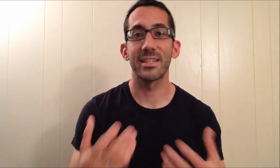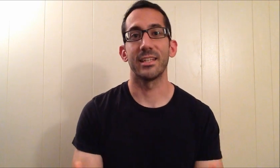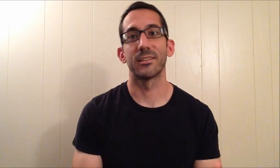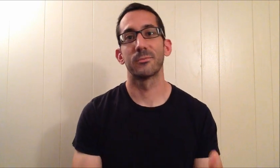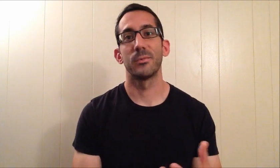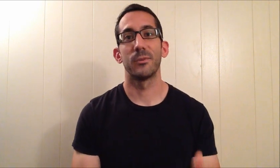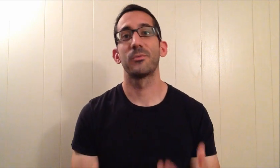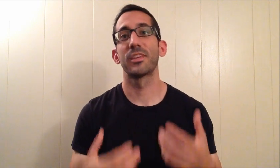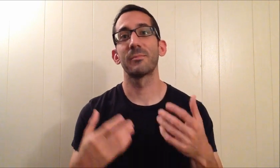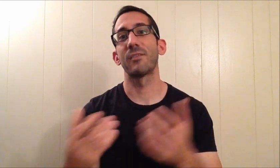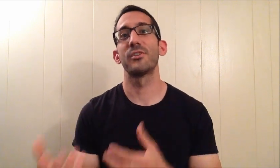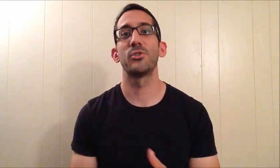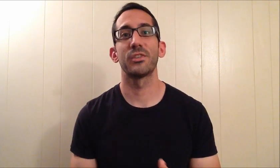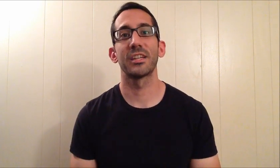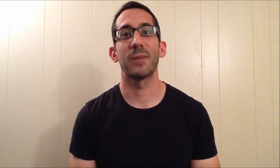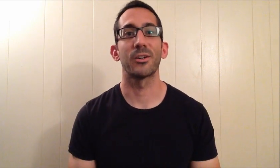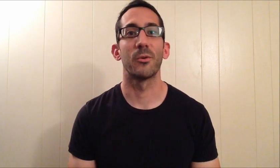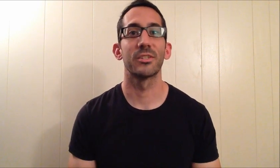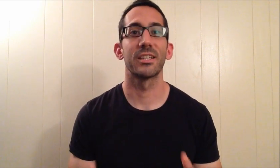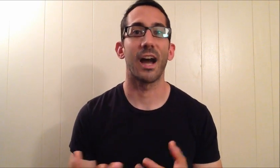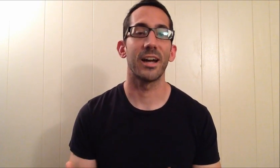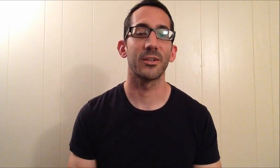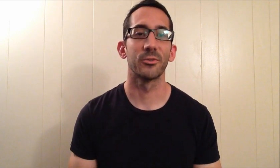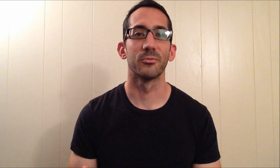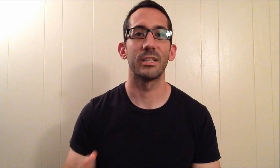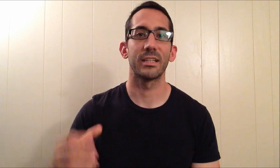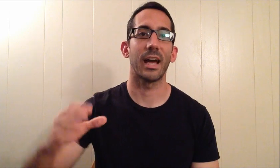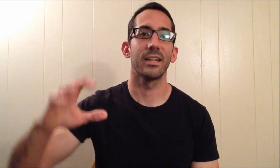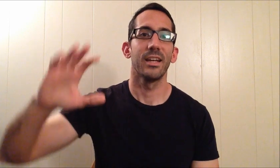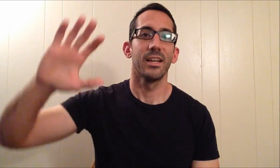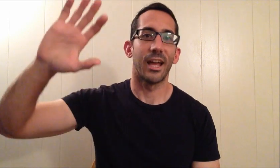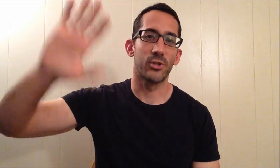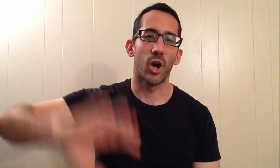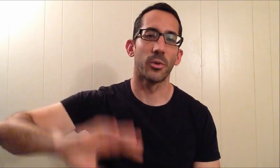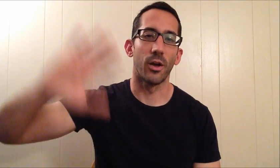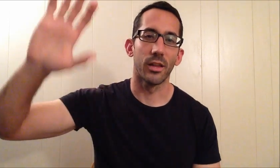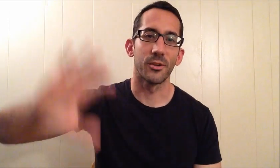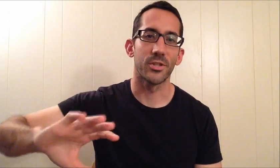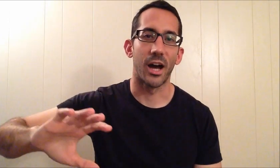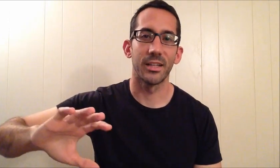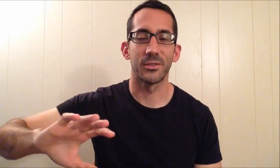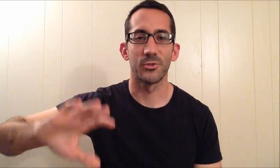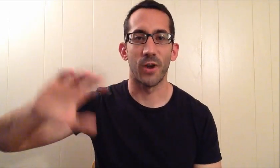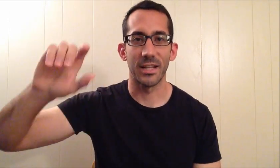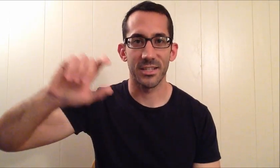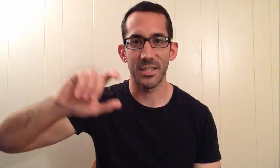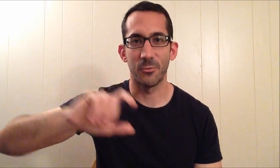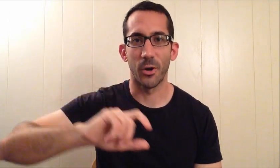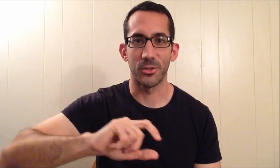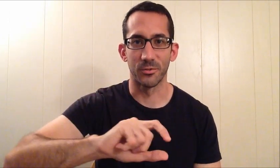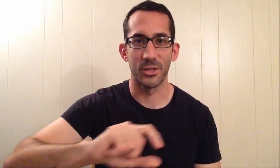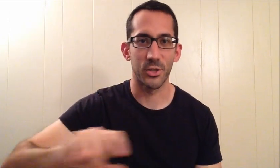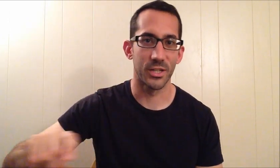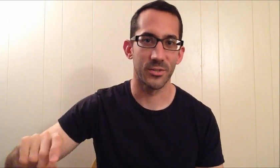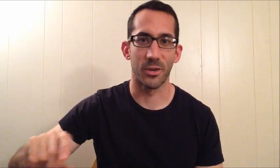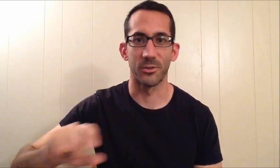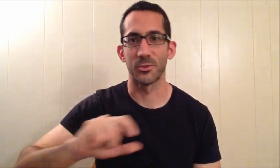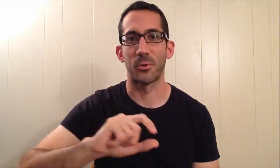seeing. We think about vision, you think about going to the eye doctor and reading that chart with all the letters on it and trying to see what your vision is, whether you're